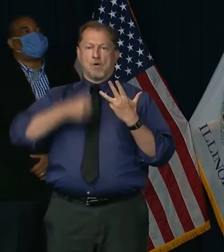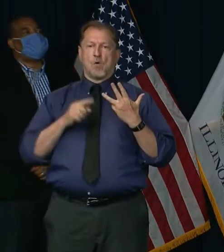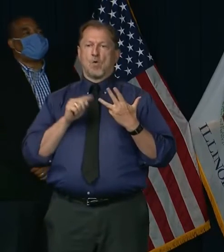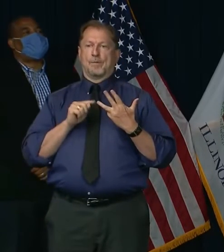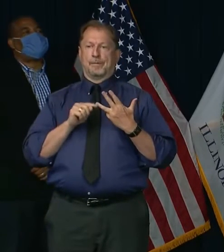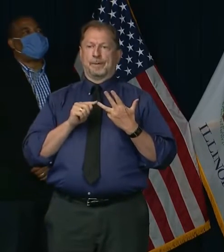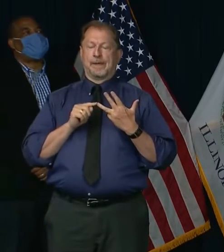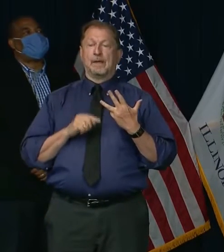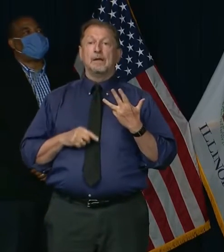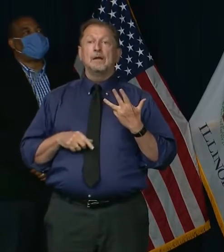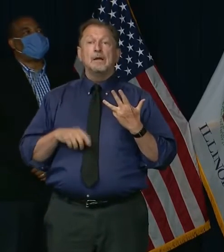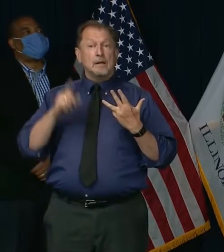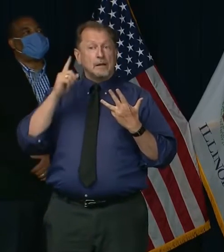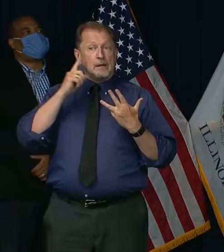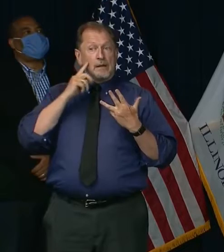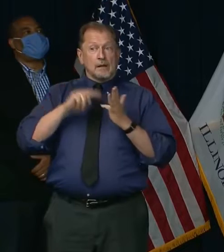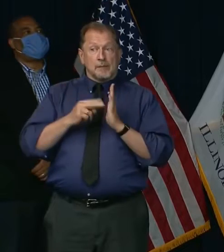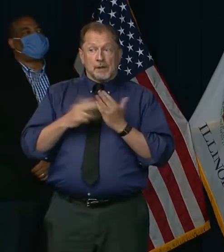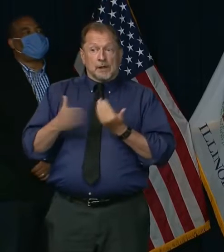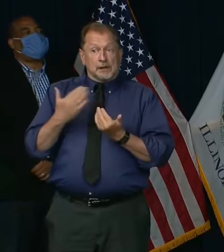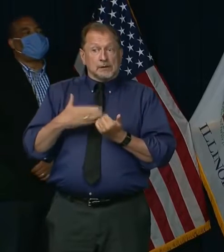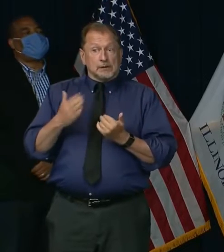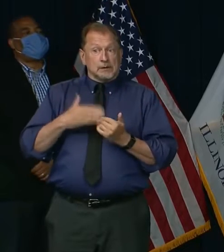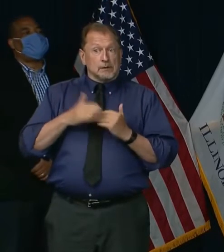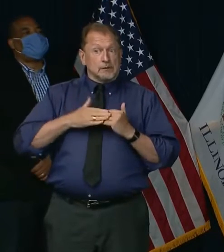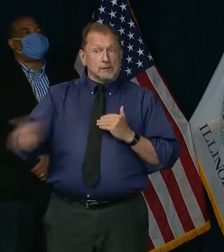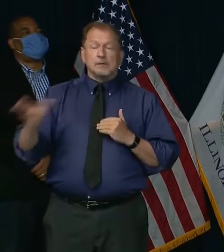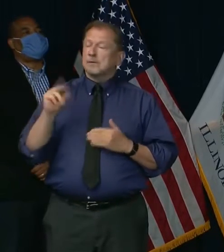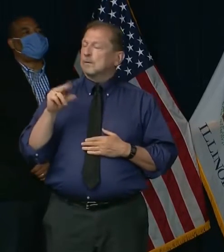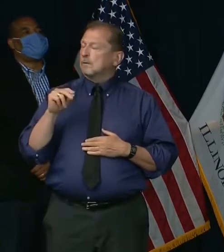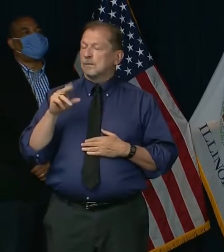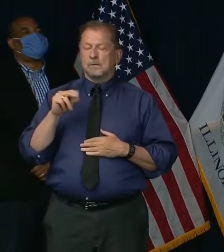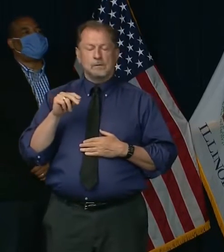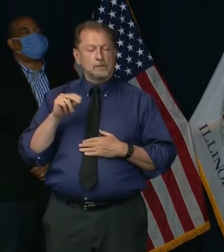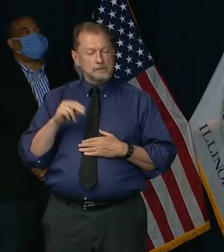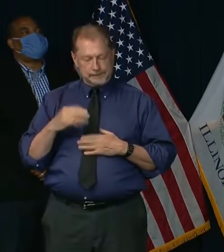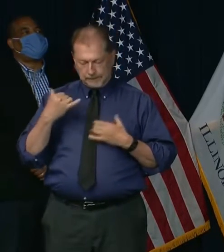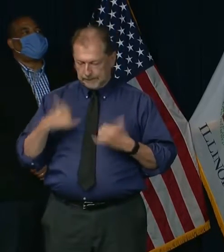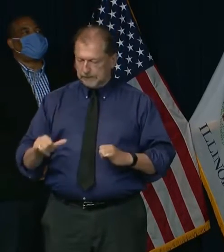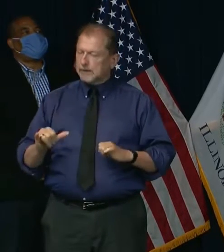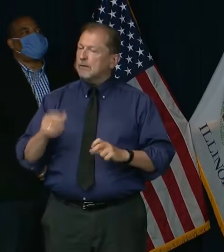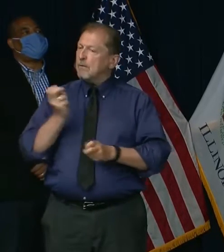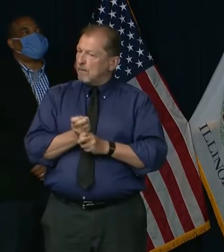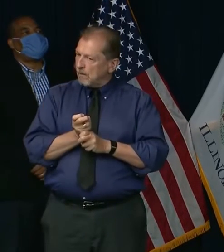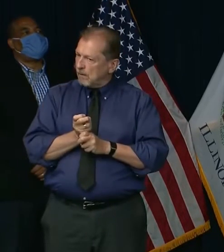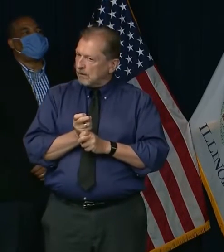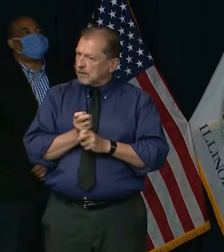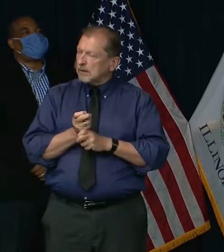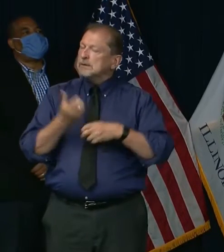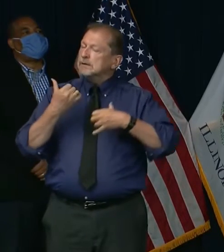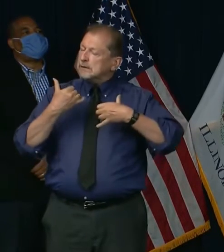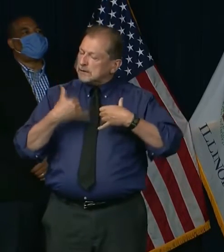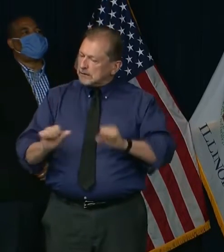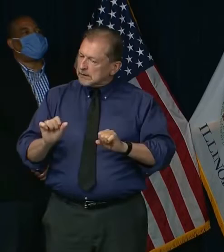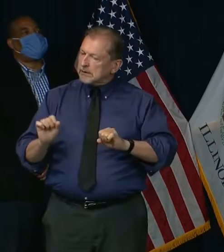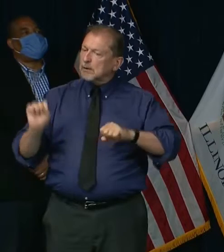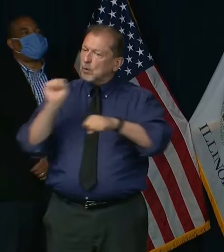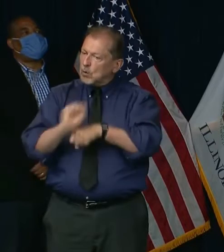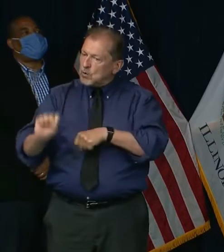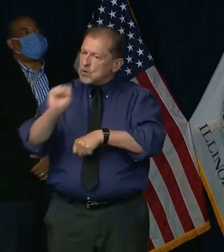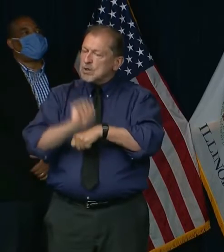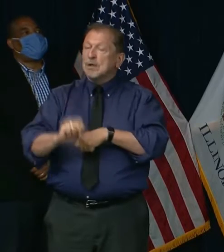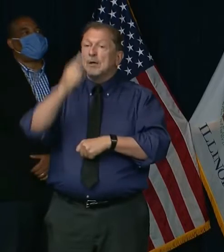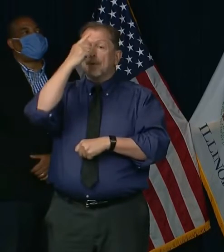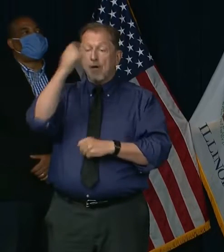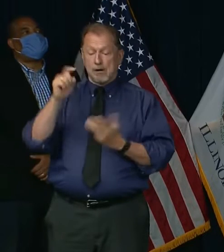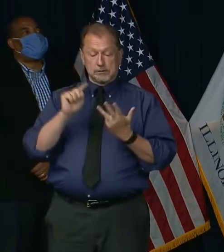to be difficult. As more aspects of the economy open and more person-to-person interactions take place, there